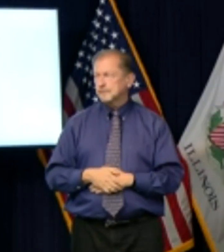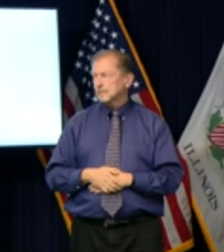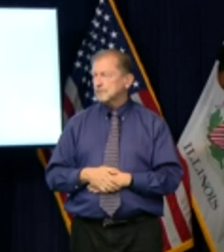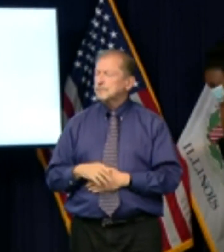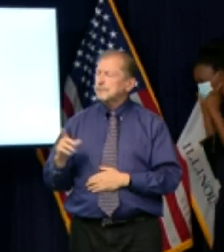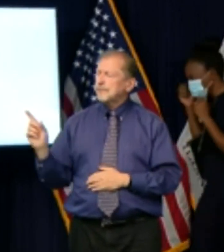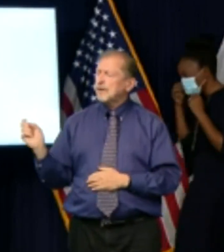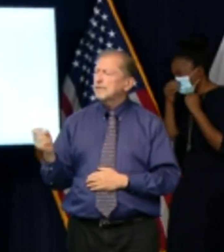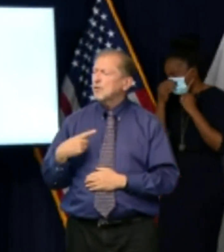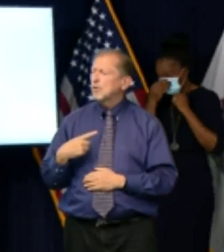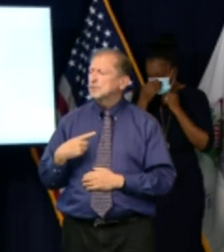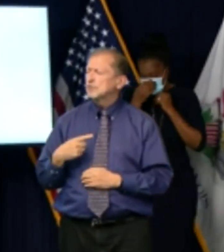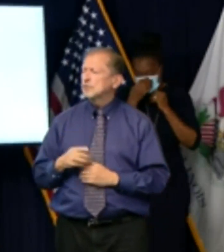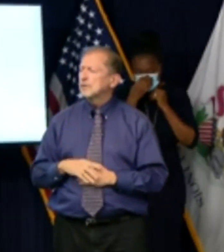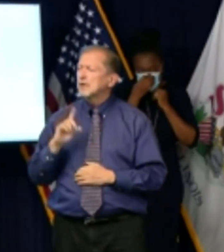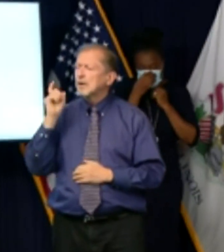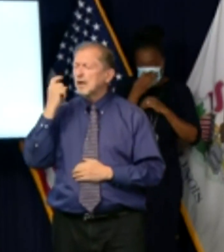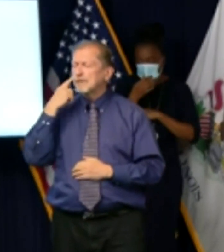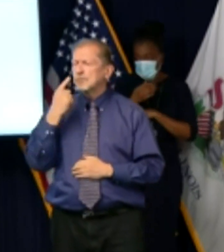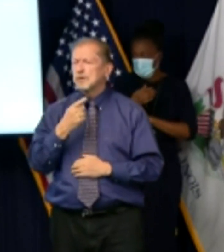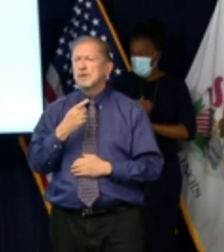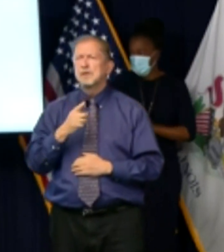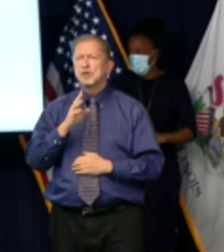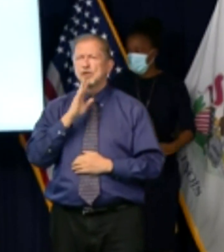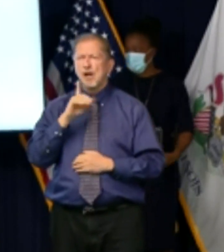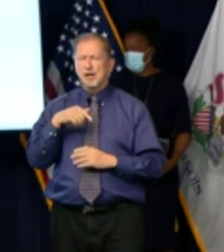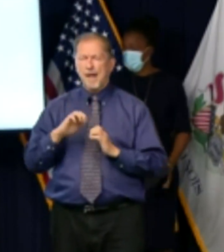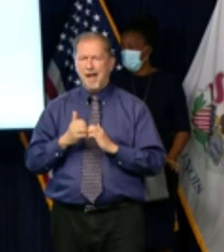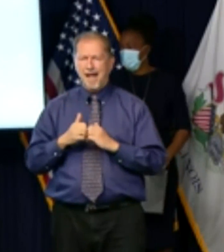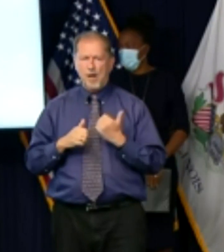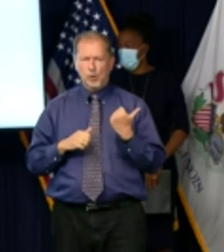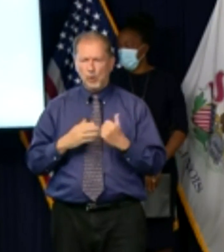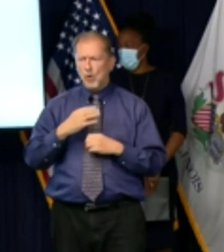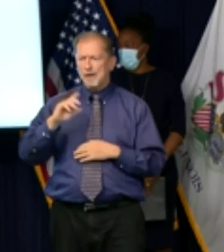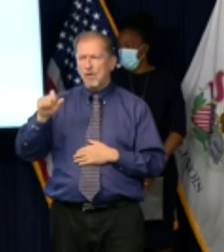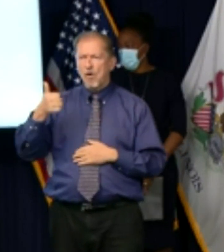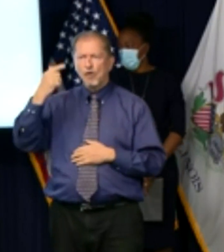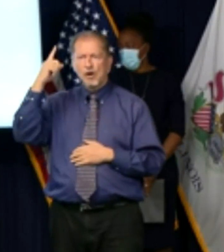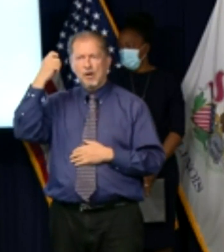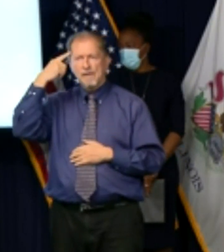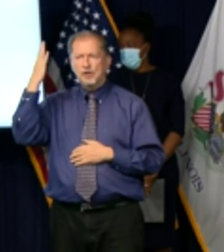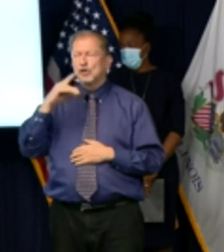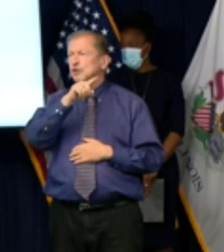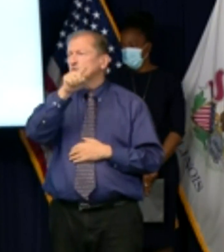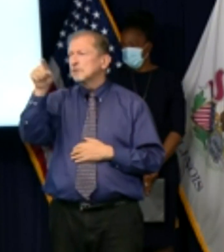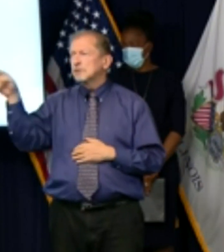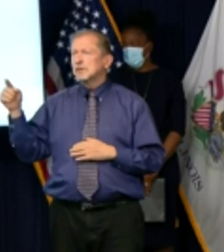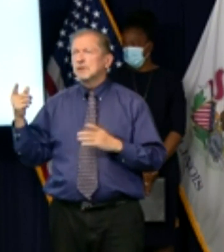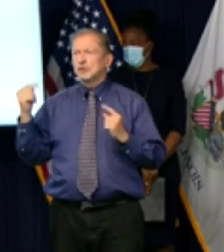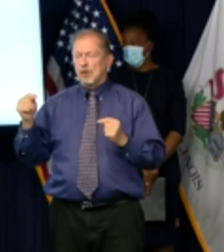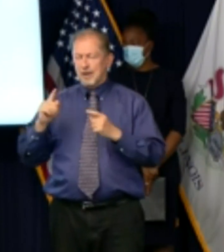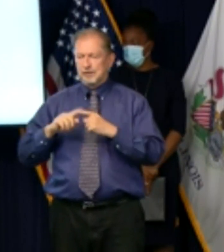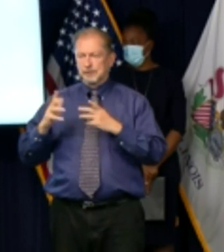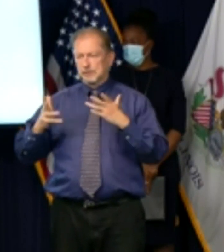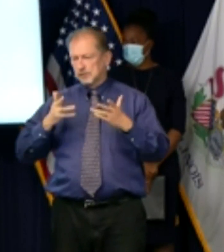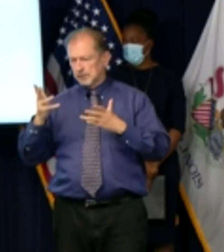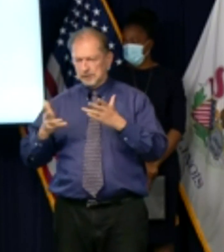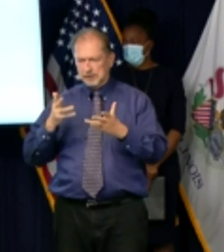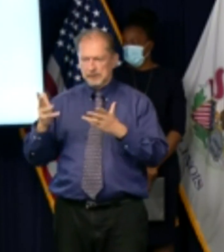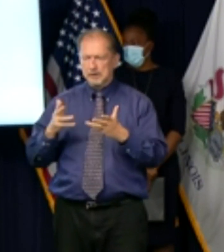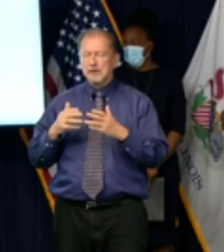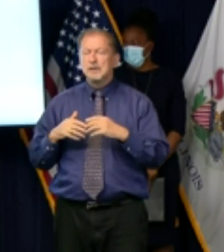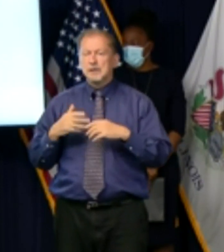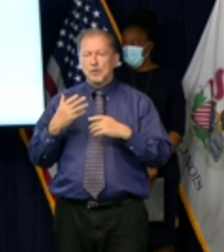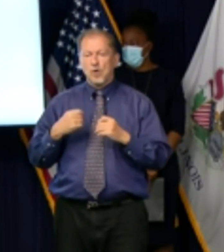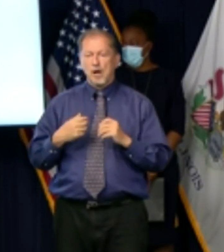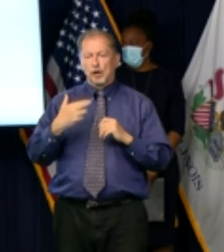shia politico governor can you talk about the balancing act you and other governors face and wanting to wrap up in a mitigation without angering or upsetting